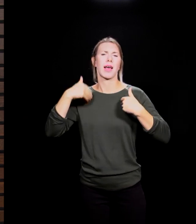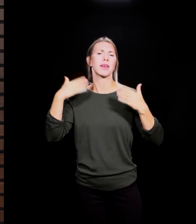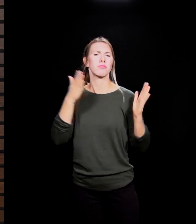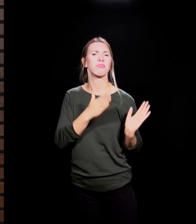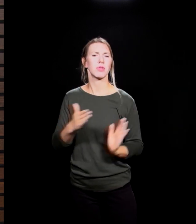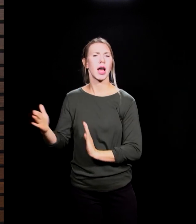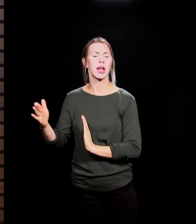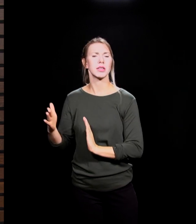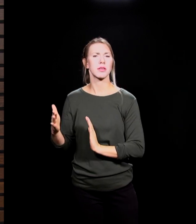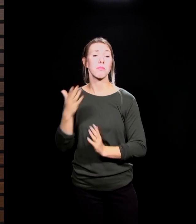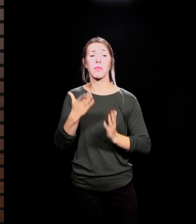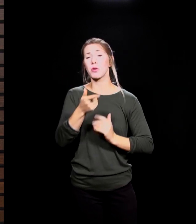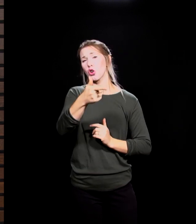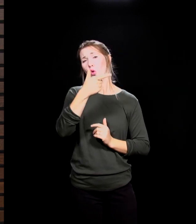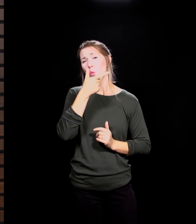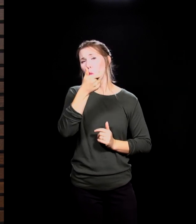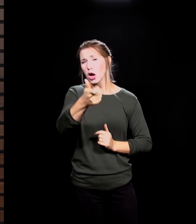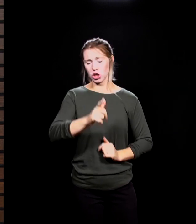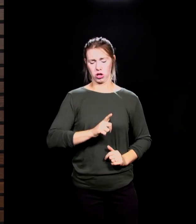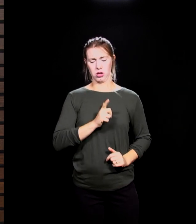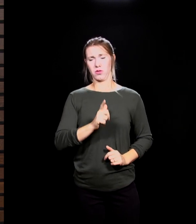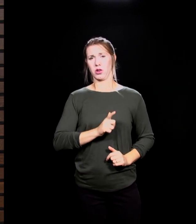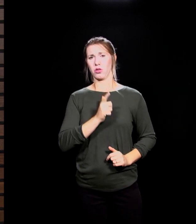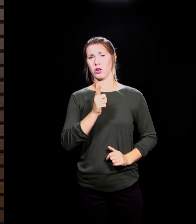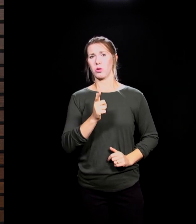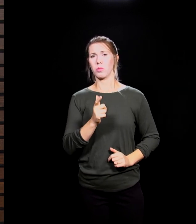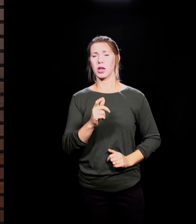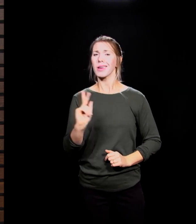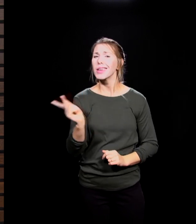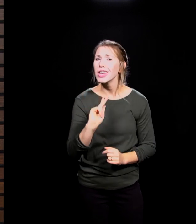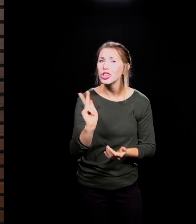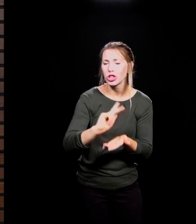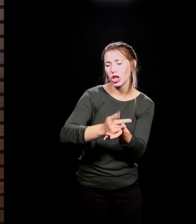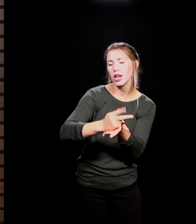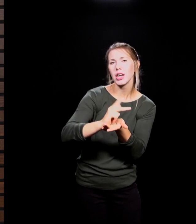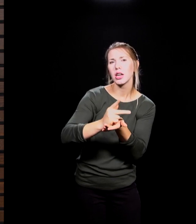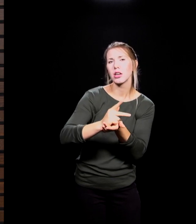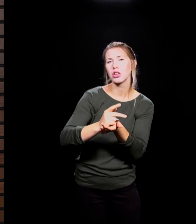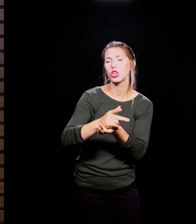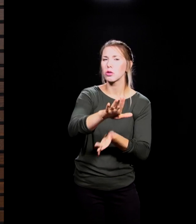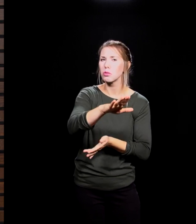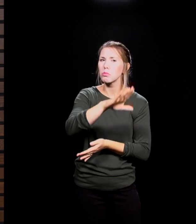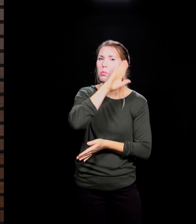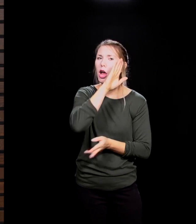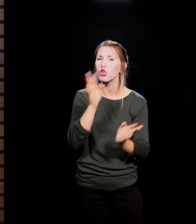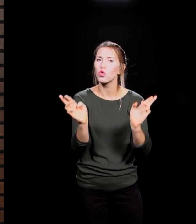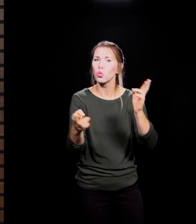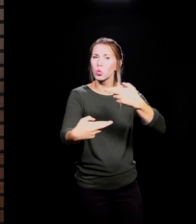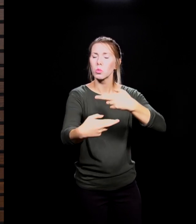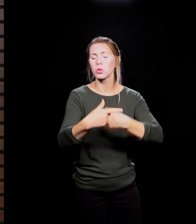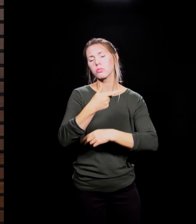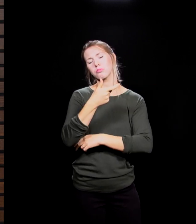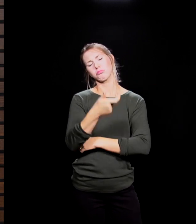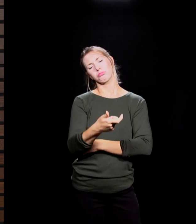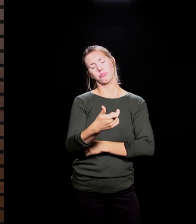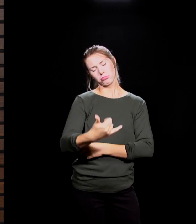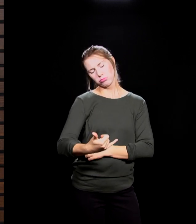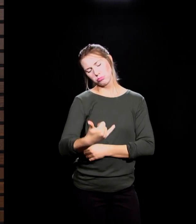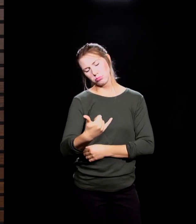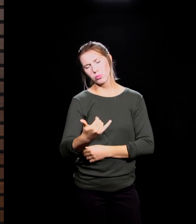from our living rooms, our kitchens, our breakfast nooks, dining rooms, bedrooms. Maybe in South Texas, maybe across the state, maybe across the